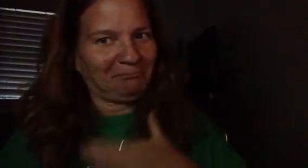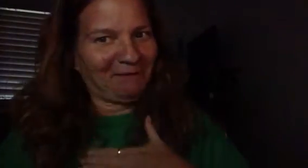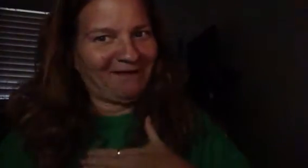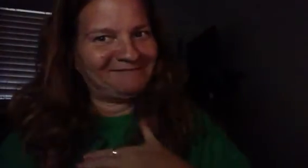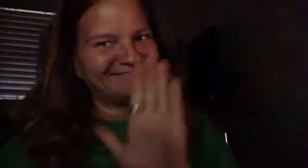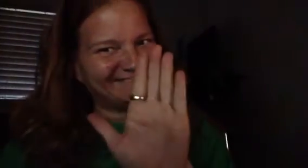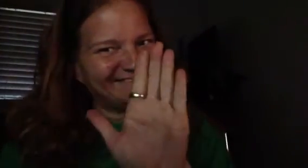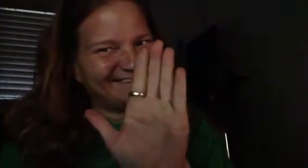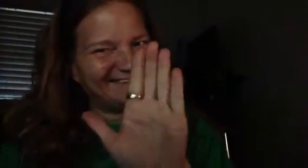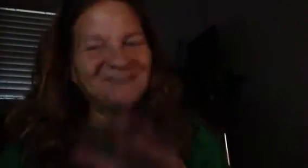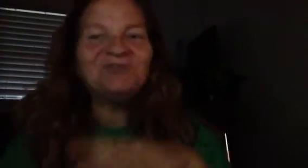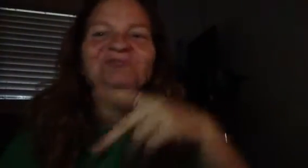I'm going to put it